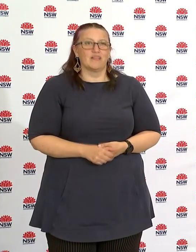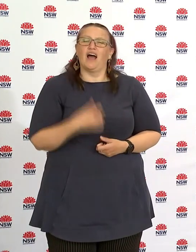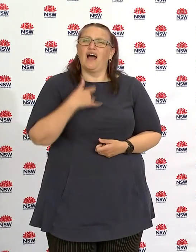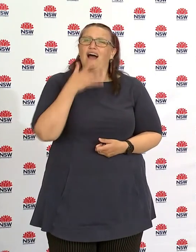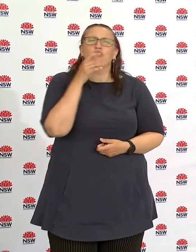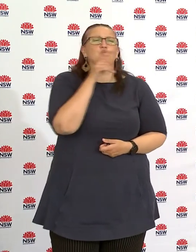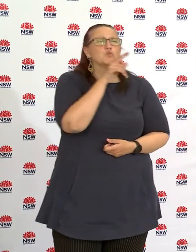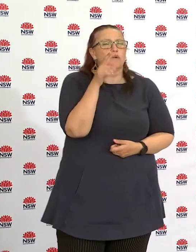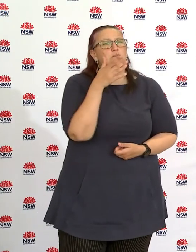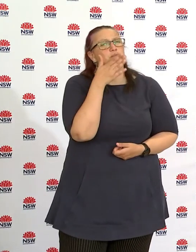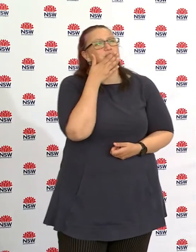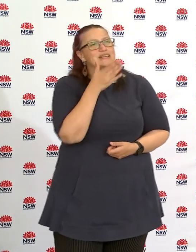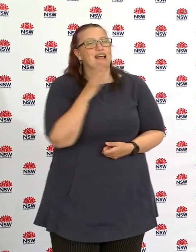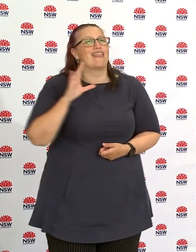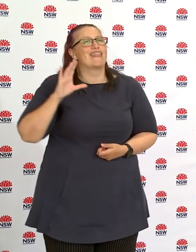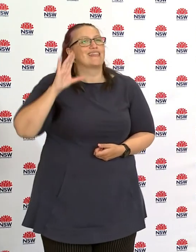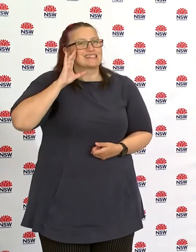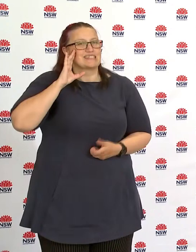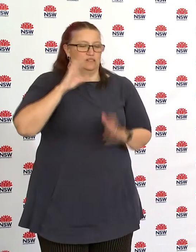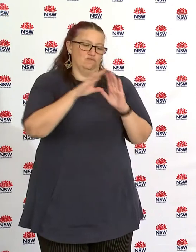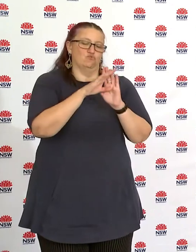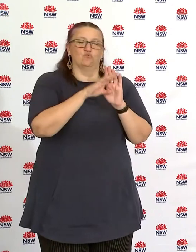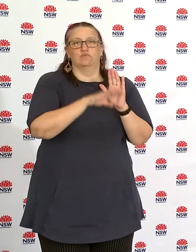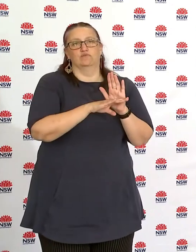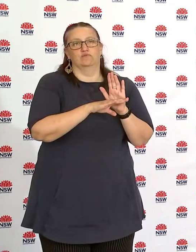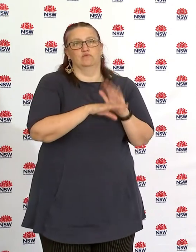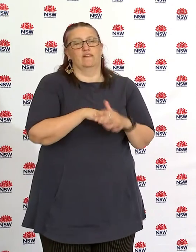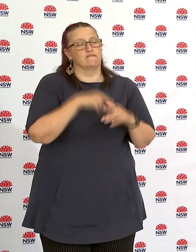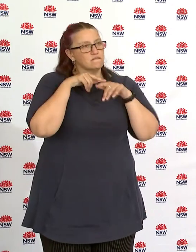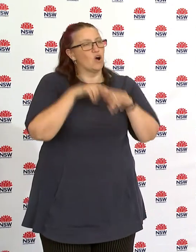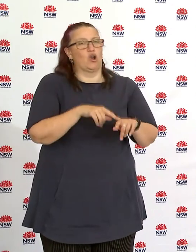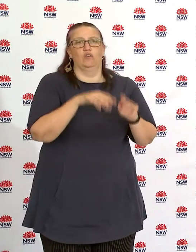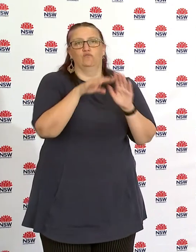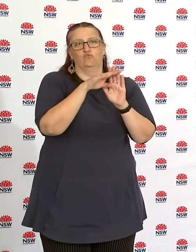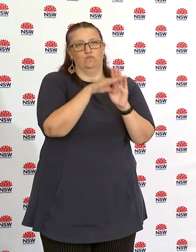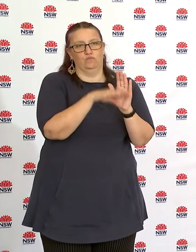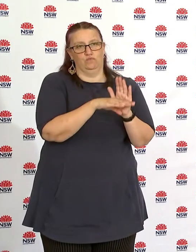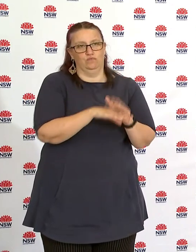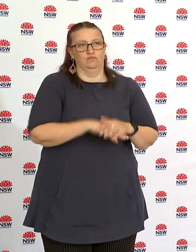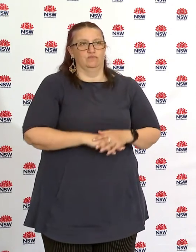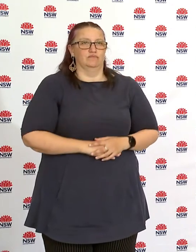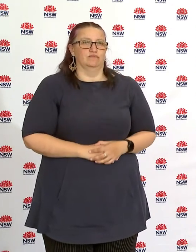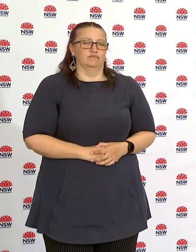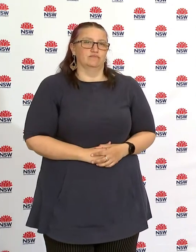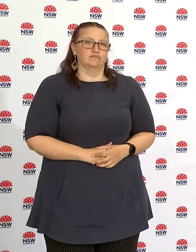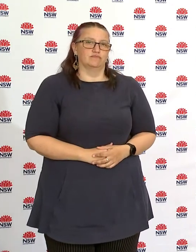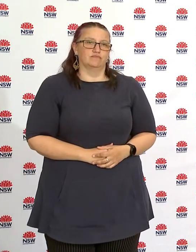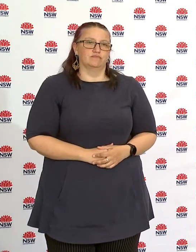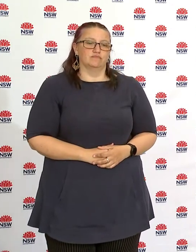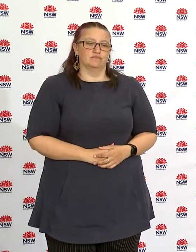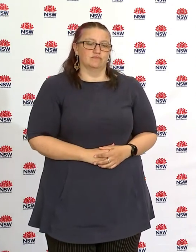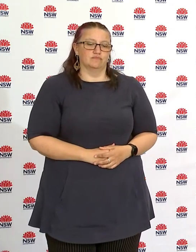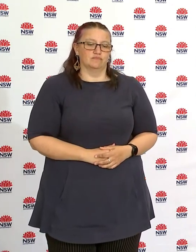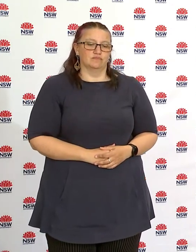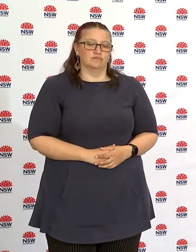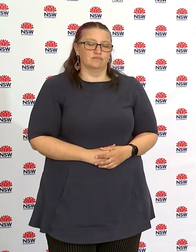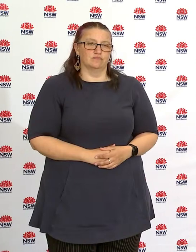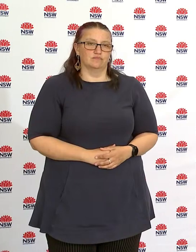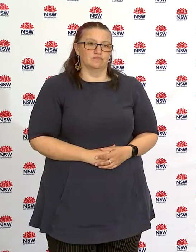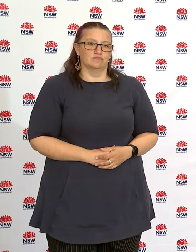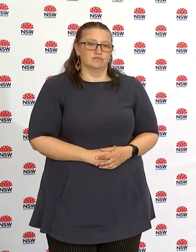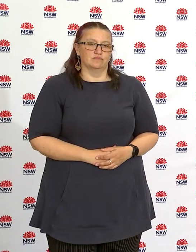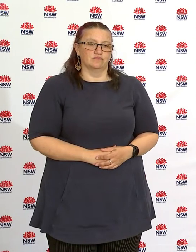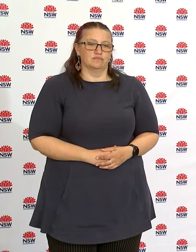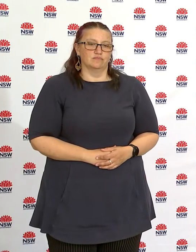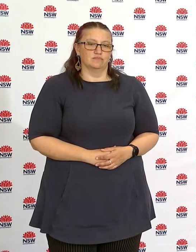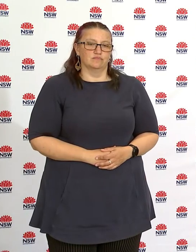and I'm also very pleased that we that we are strengthening a number of